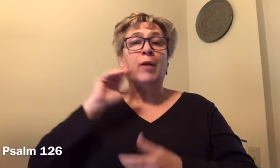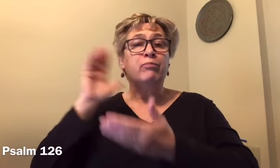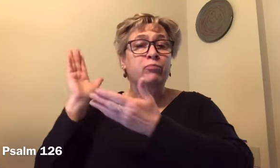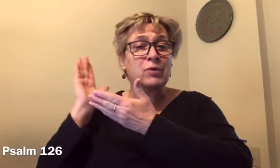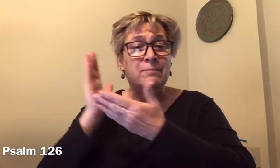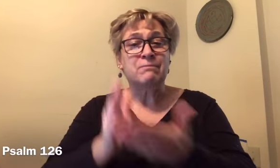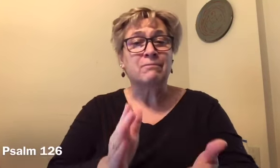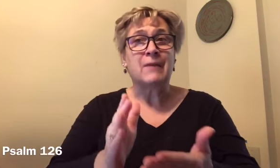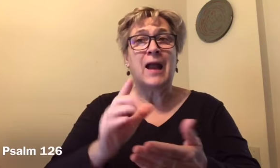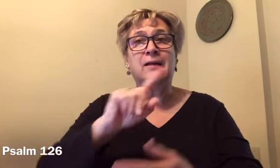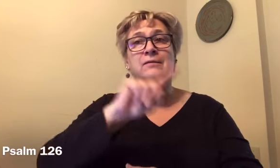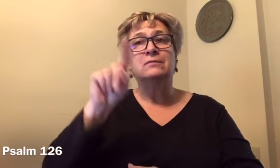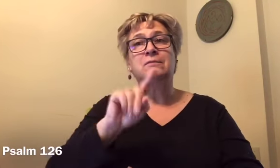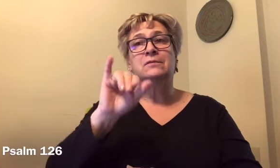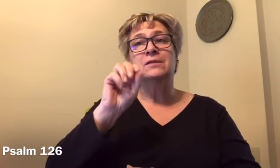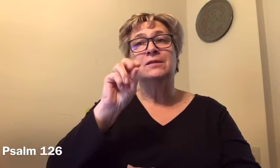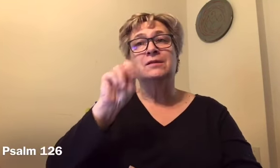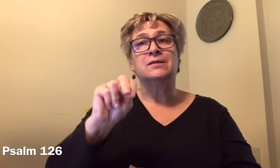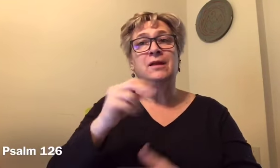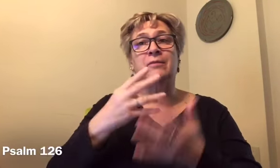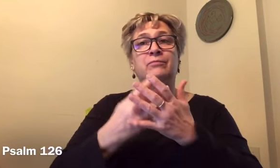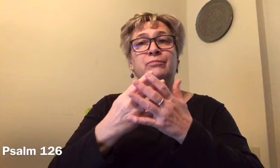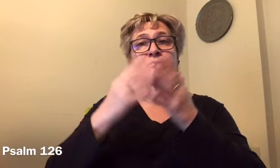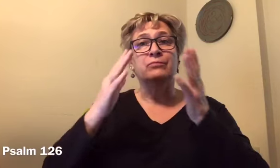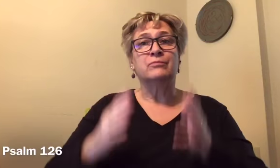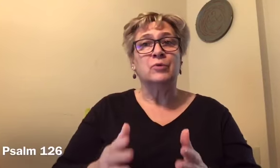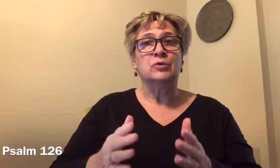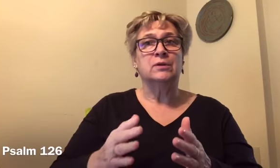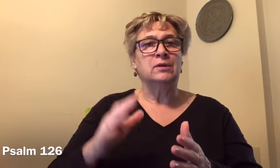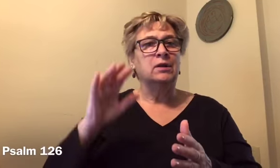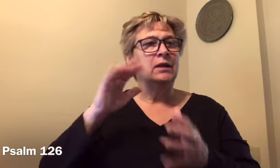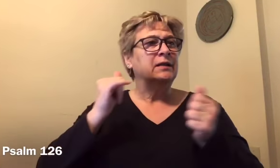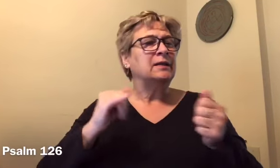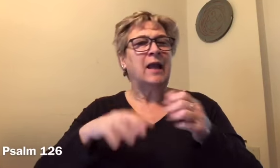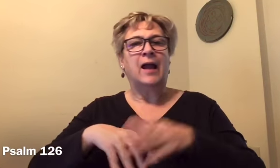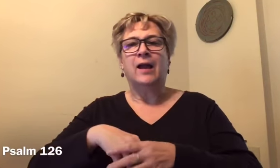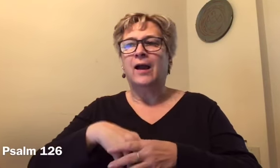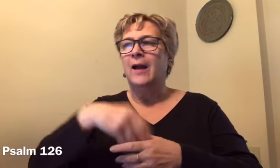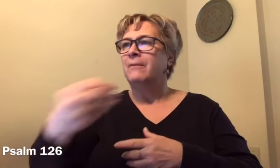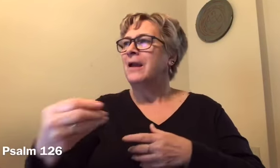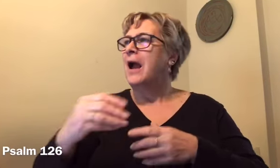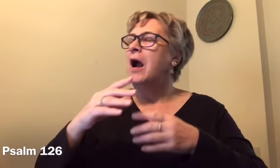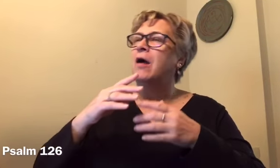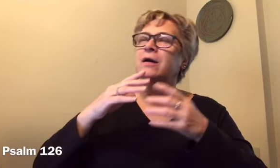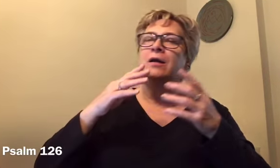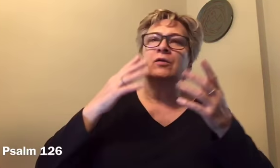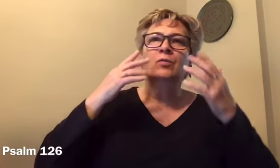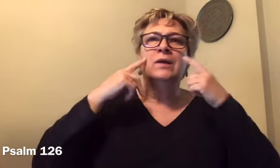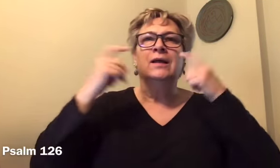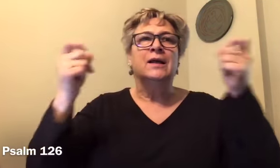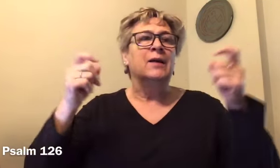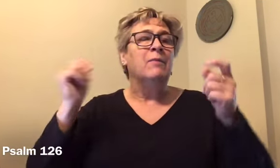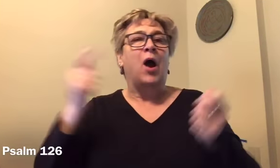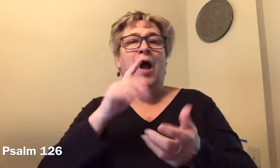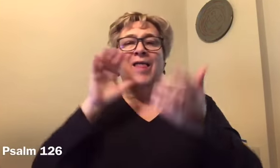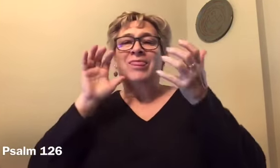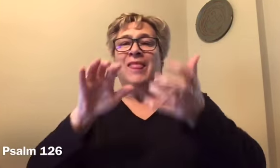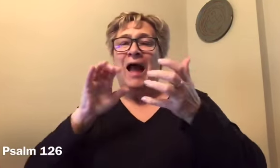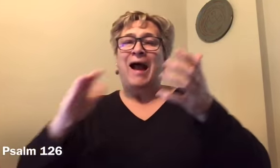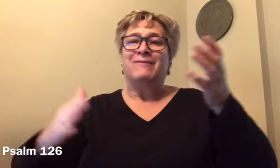When the Lord brought back the captives of Zion, we were like men, dreaming.